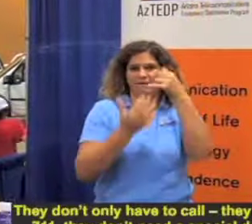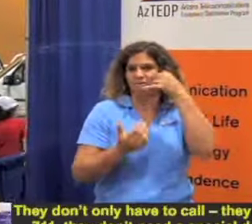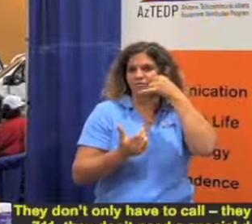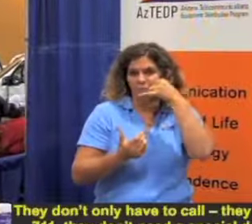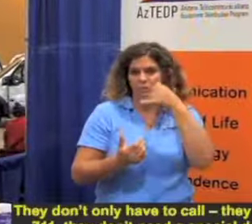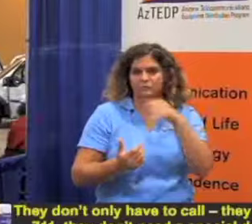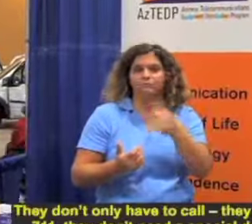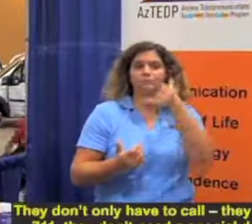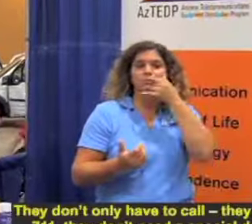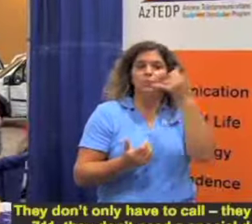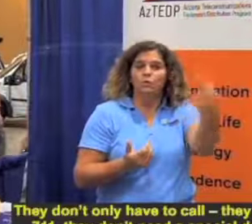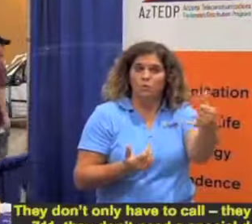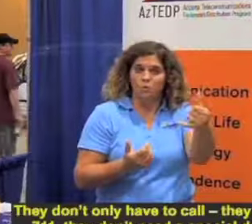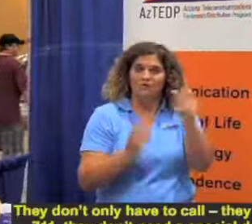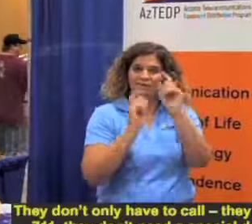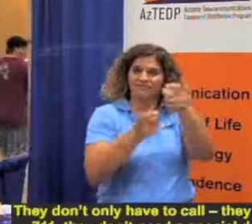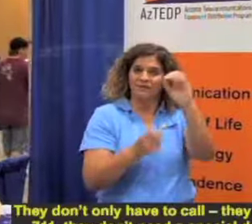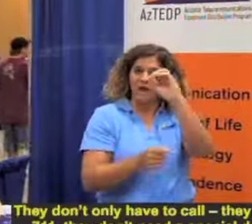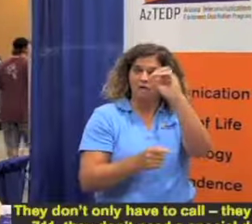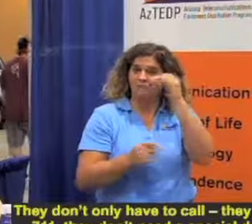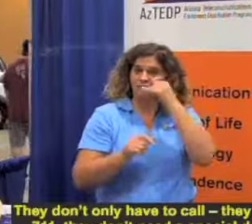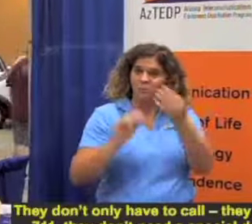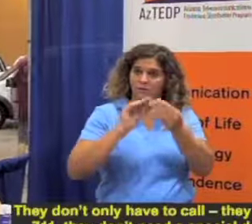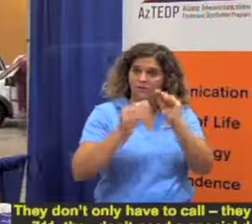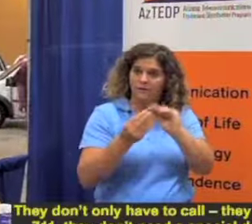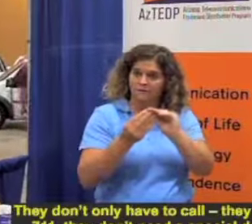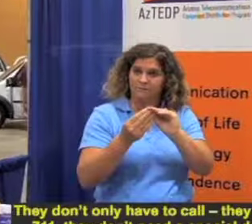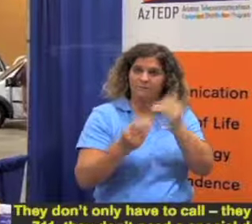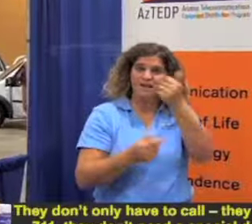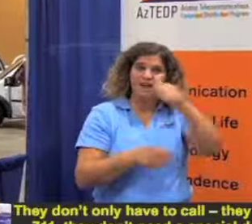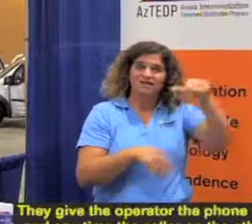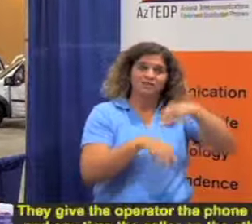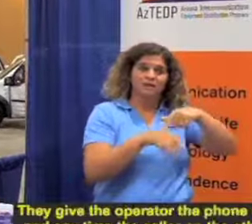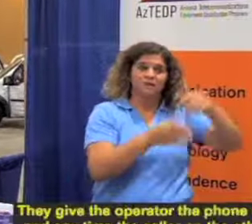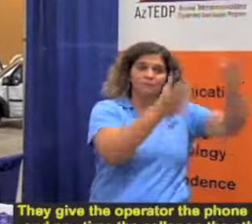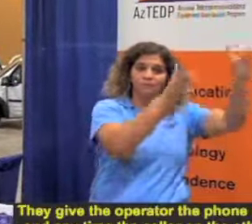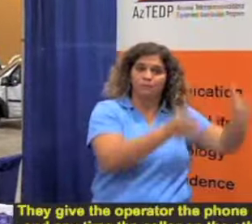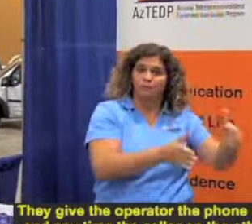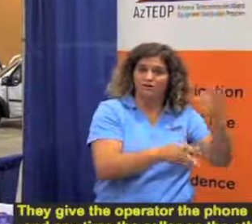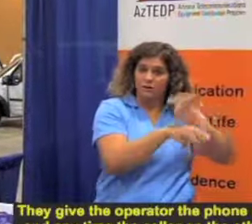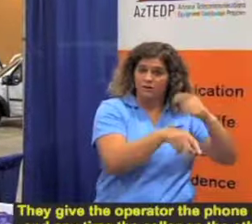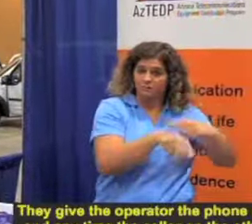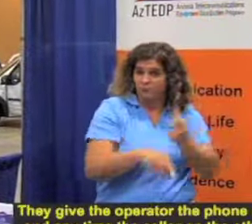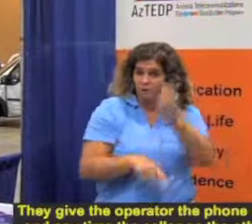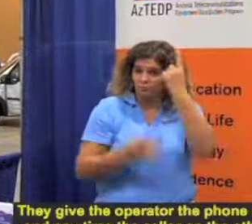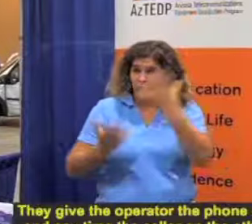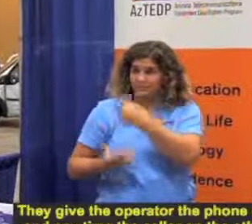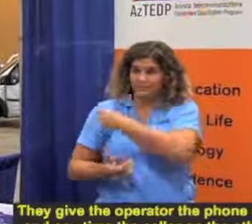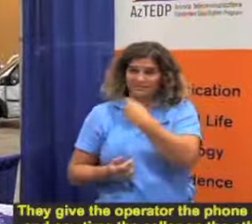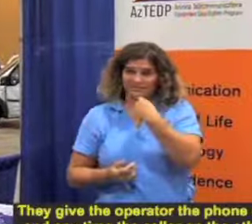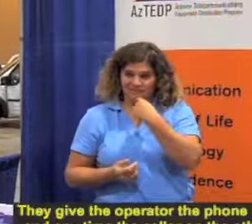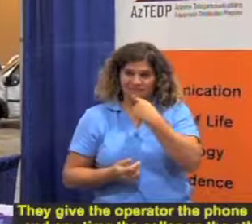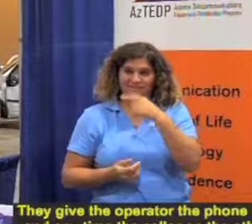they can call 7-1-1, they don't need a special device. They give the operator the phone number and any time the